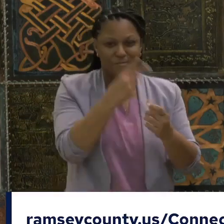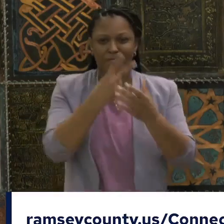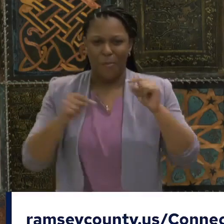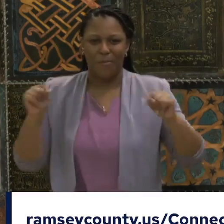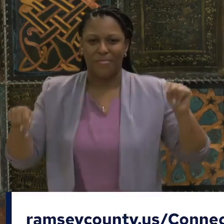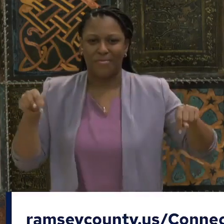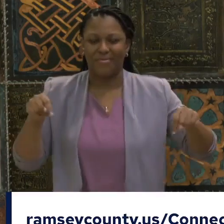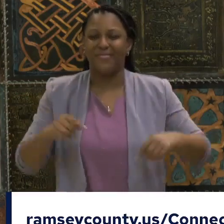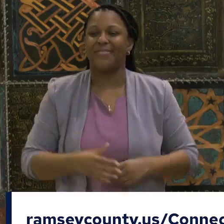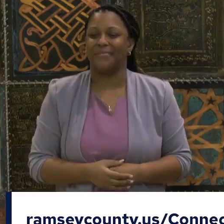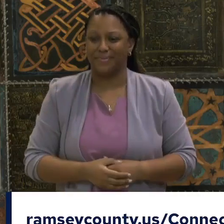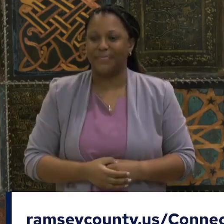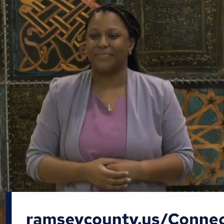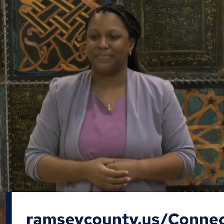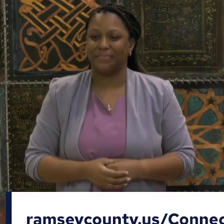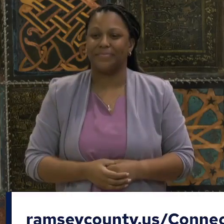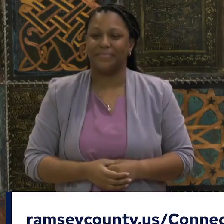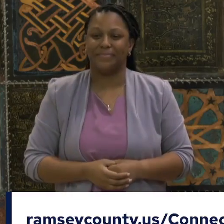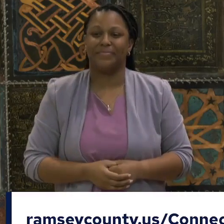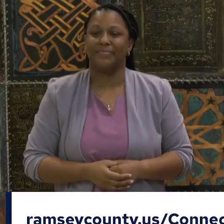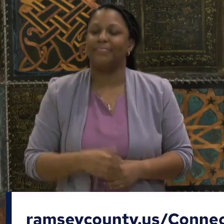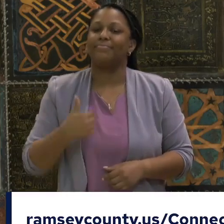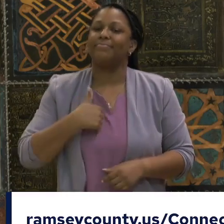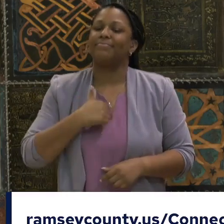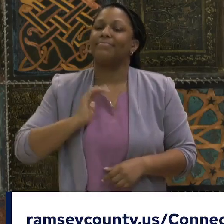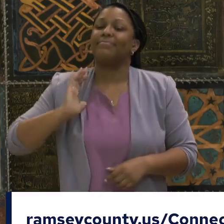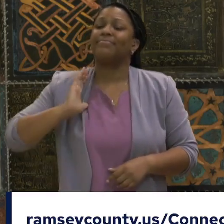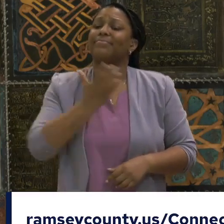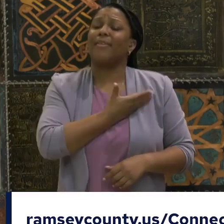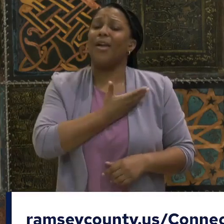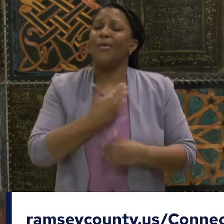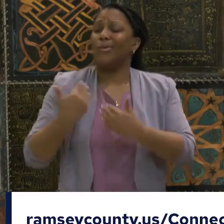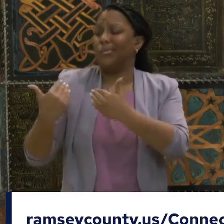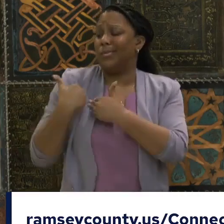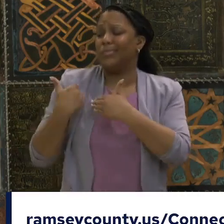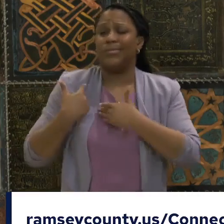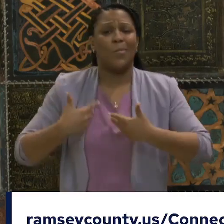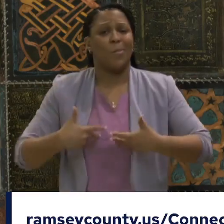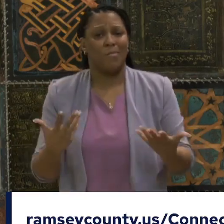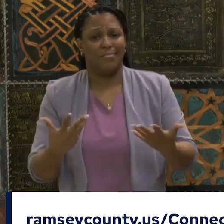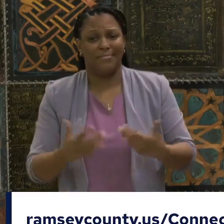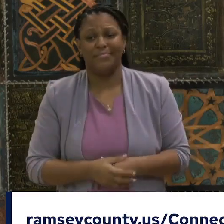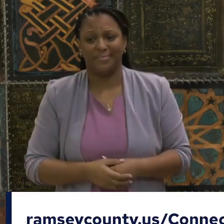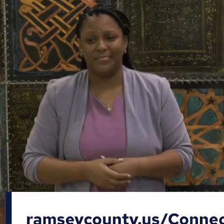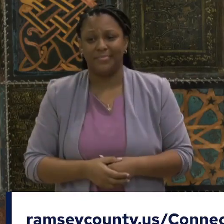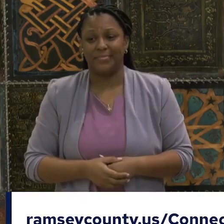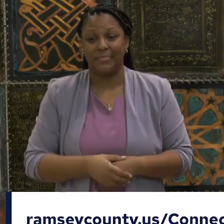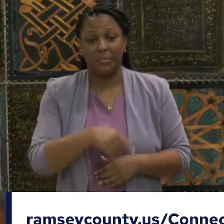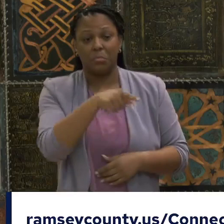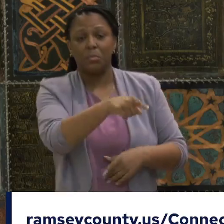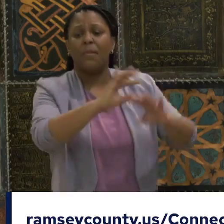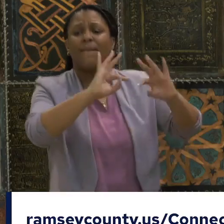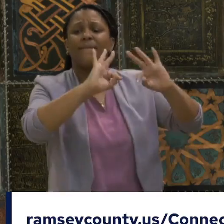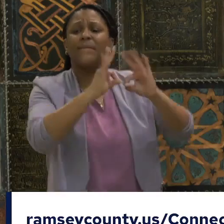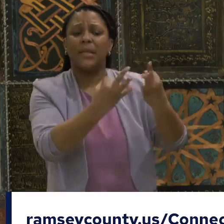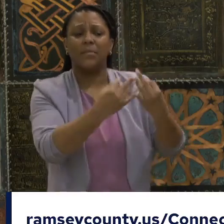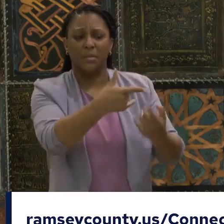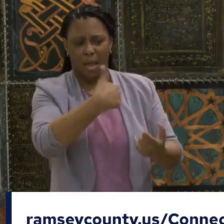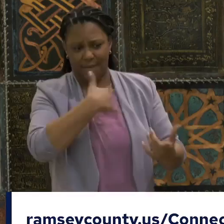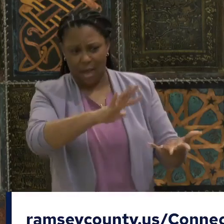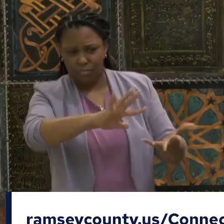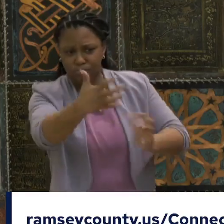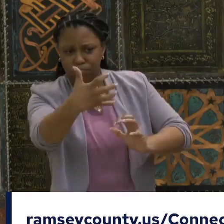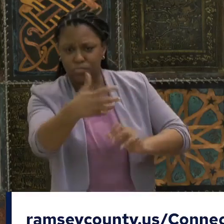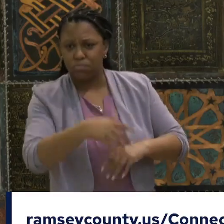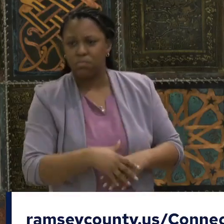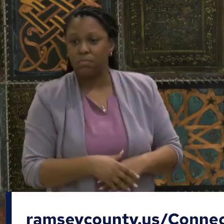And what we do is we work with families going through crisis, families new to our community, families that have been in our community